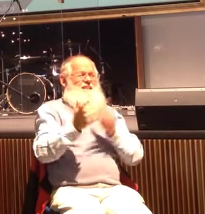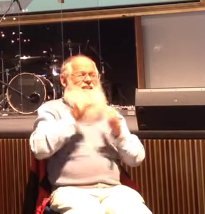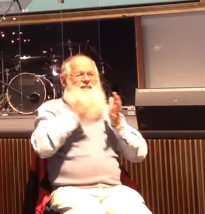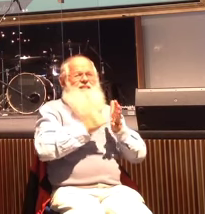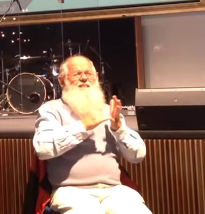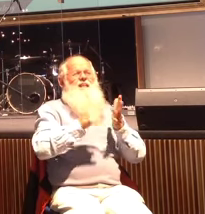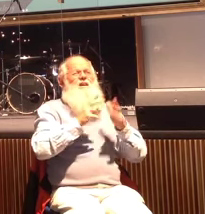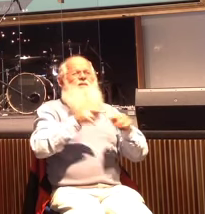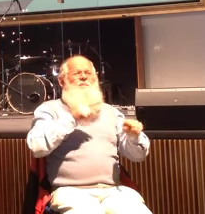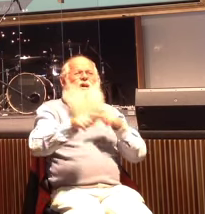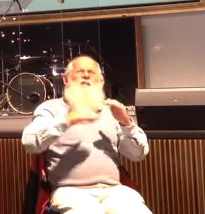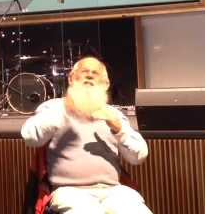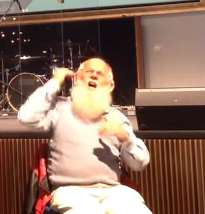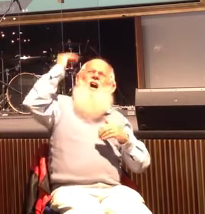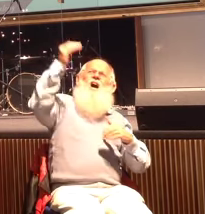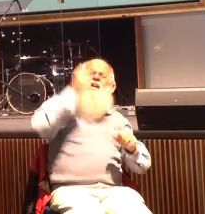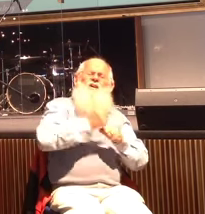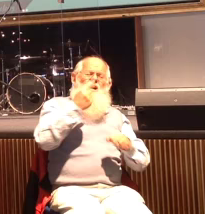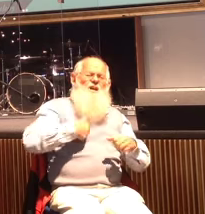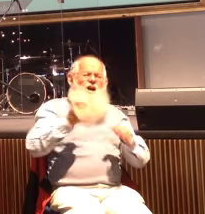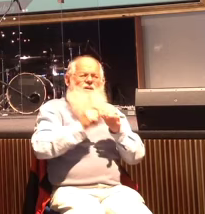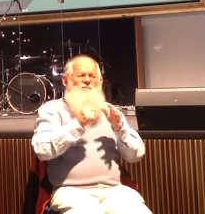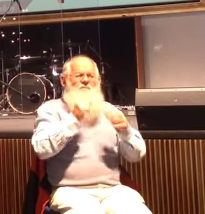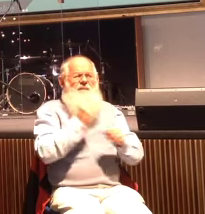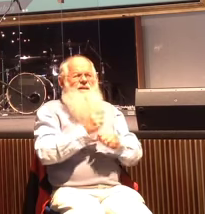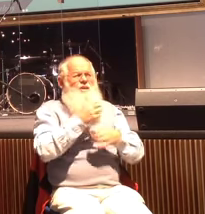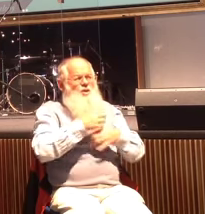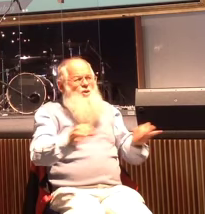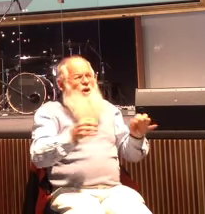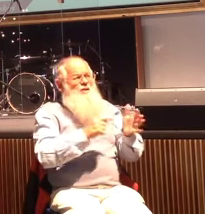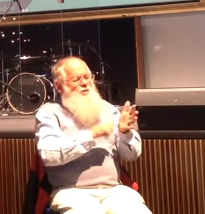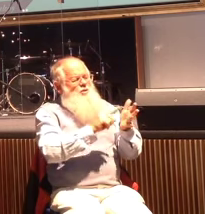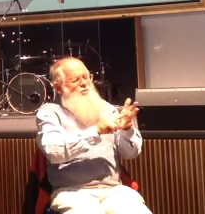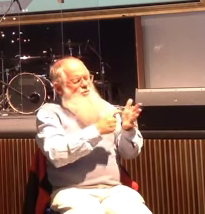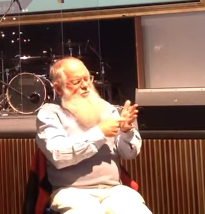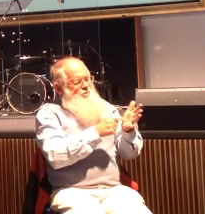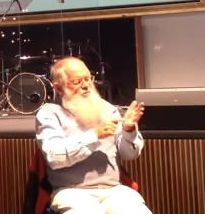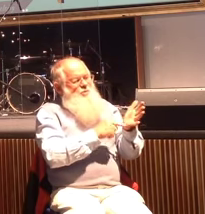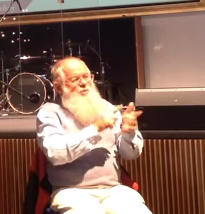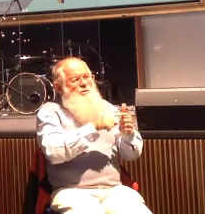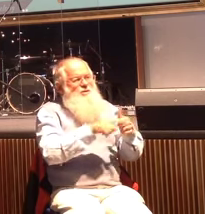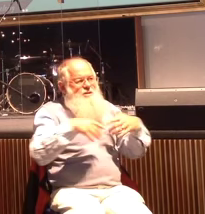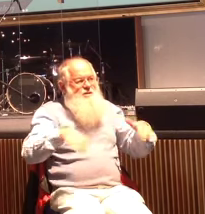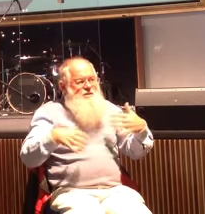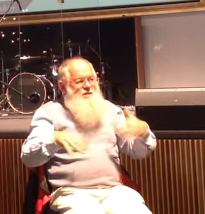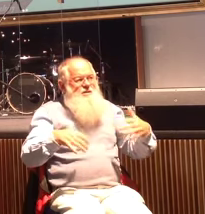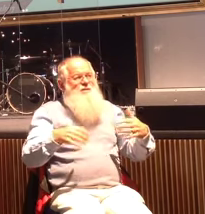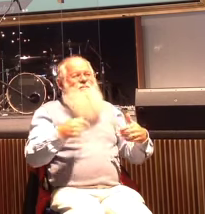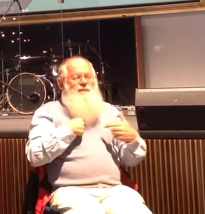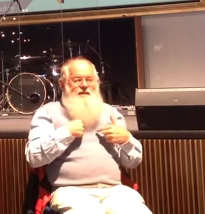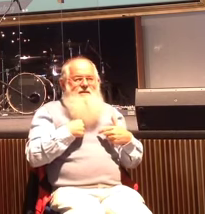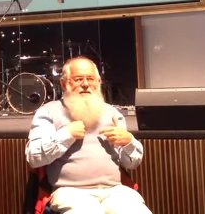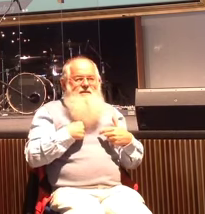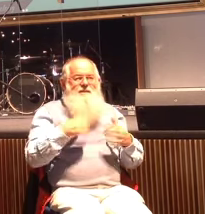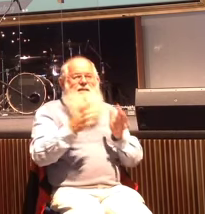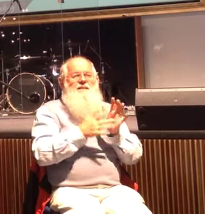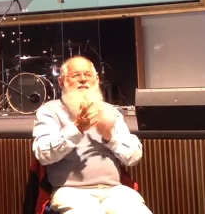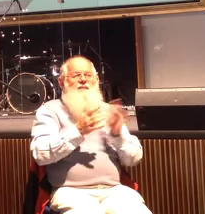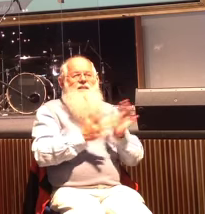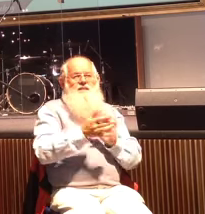High God? I beg you, don't torture me. For Jesus had commanded the evil spirit to come out of the man.